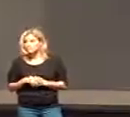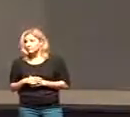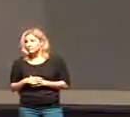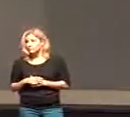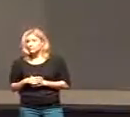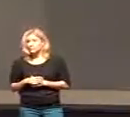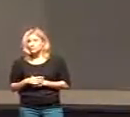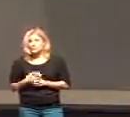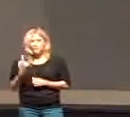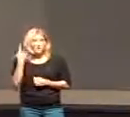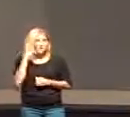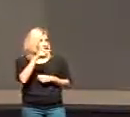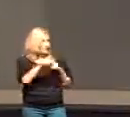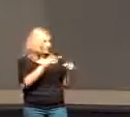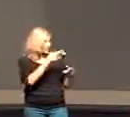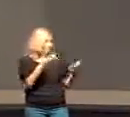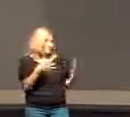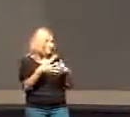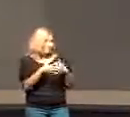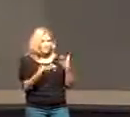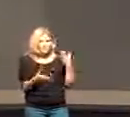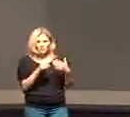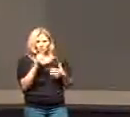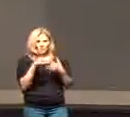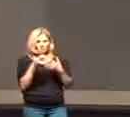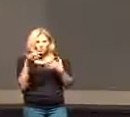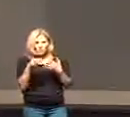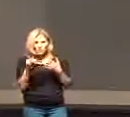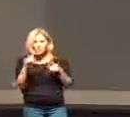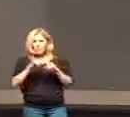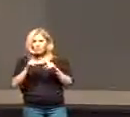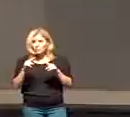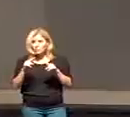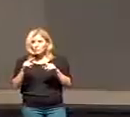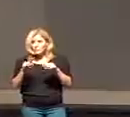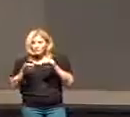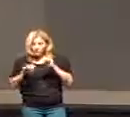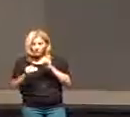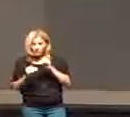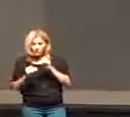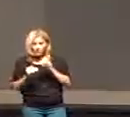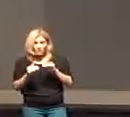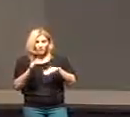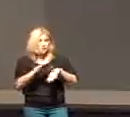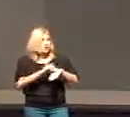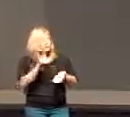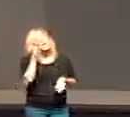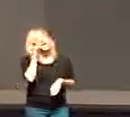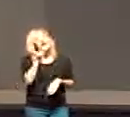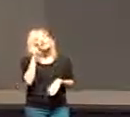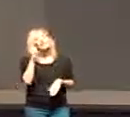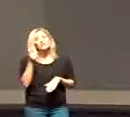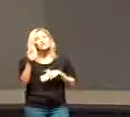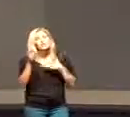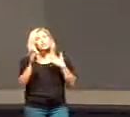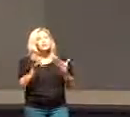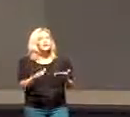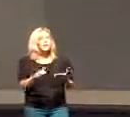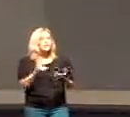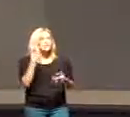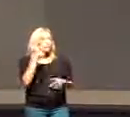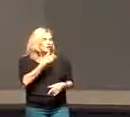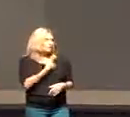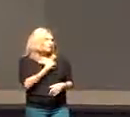for those of us in America we may not have that choice but what this is at the very minimum is a call every day to die to